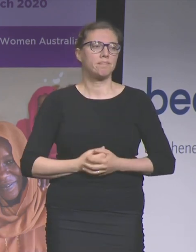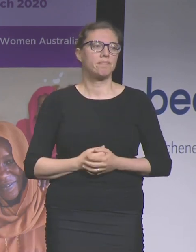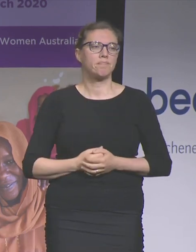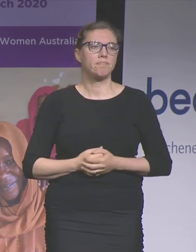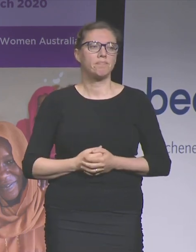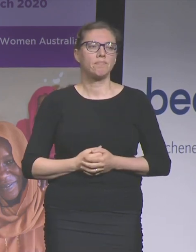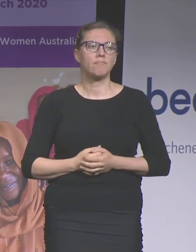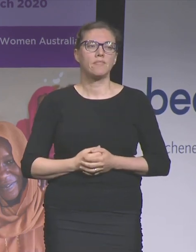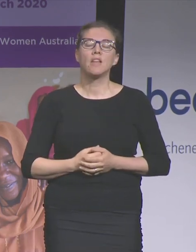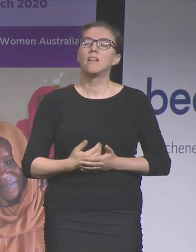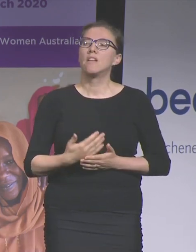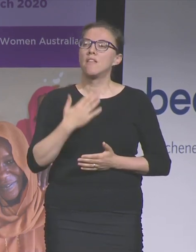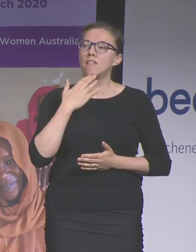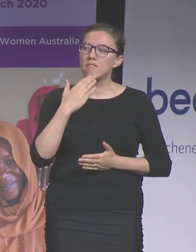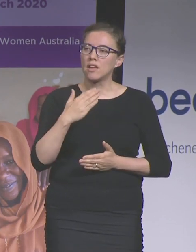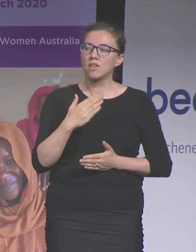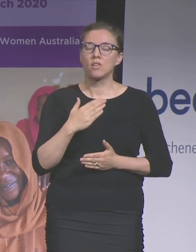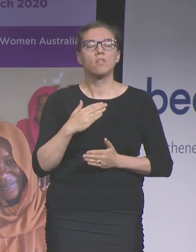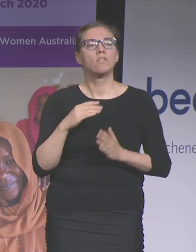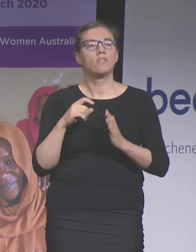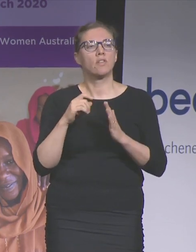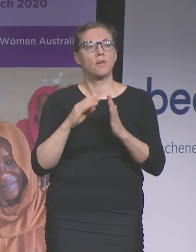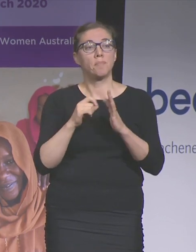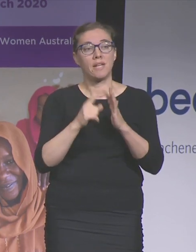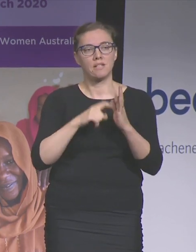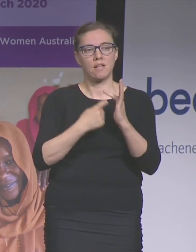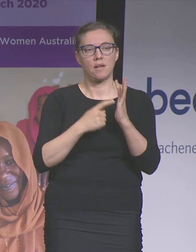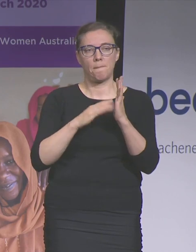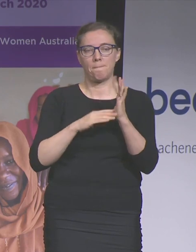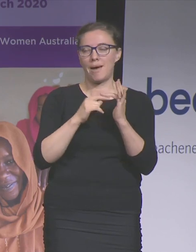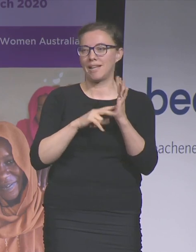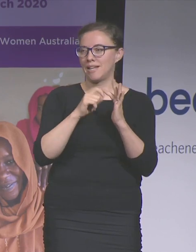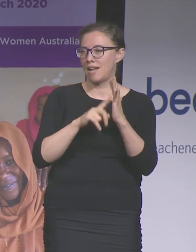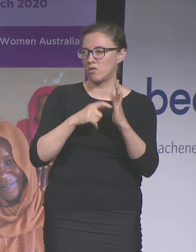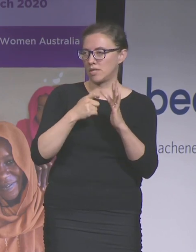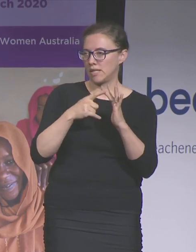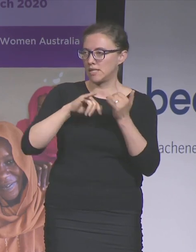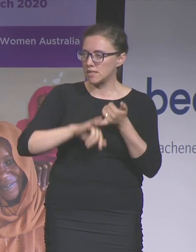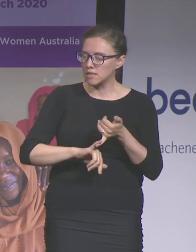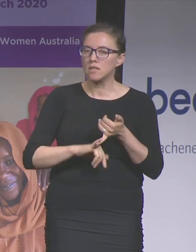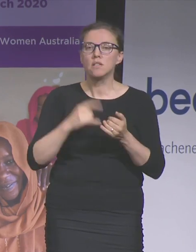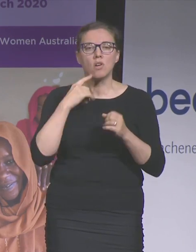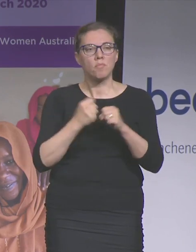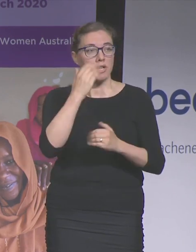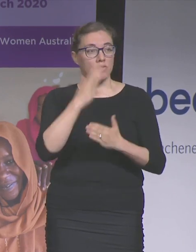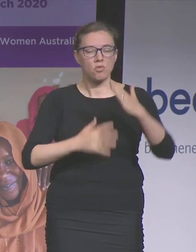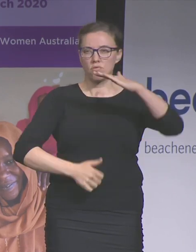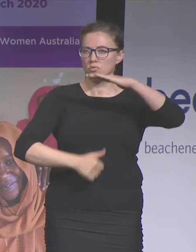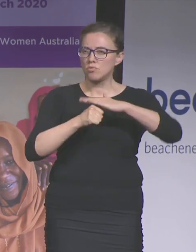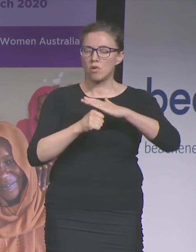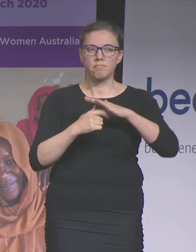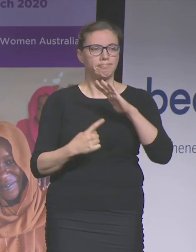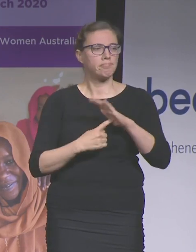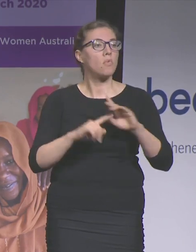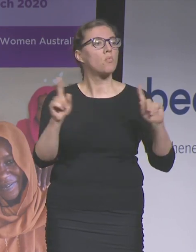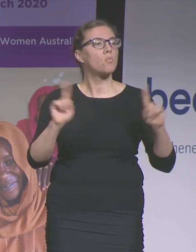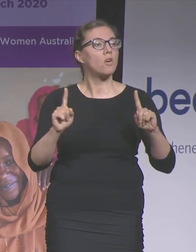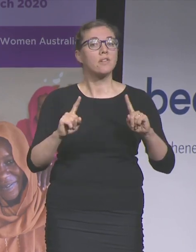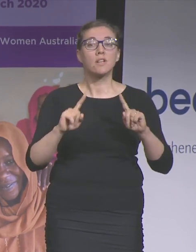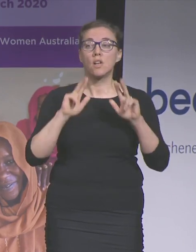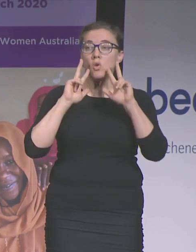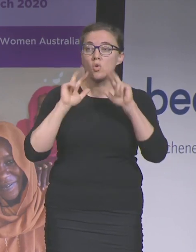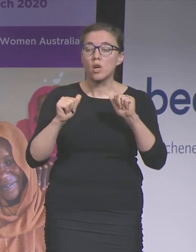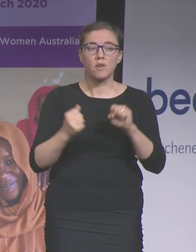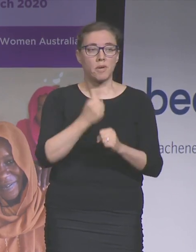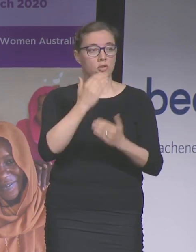of reform modernisation and prioritising first the health and safety of South Australian women. Surely in 2020